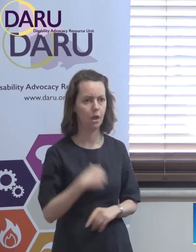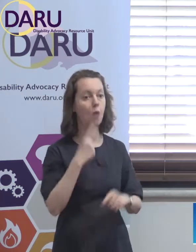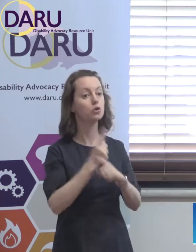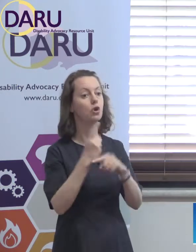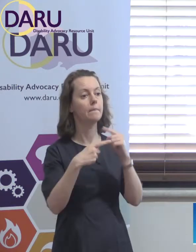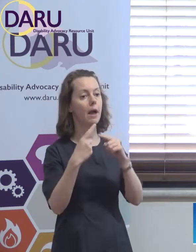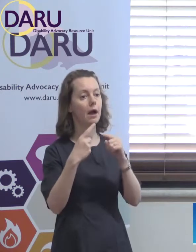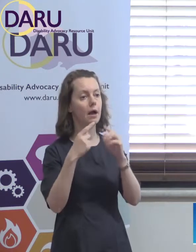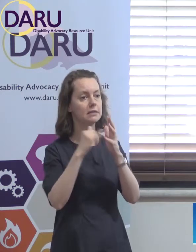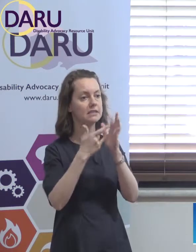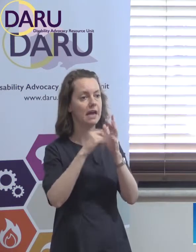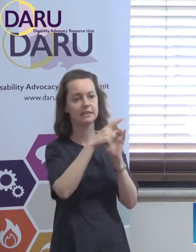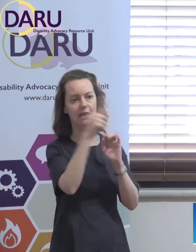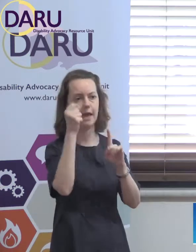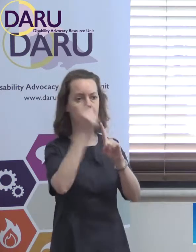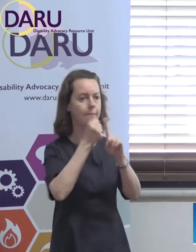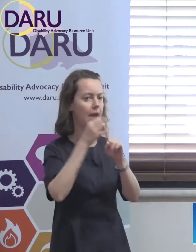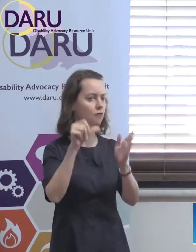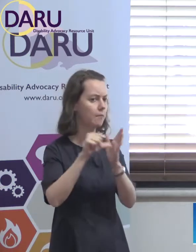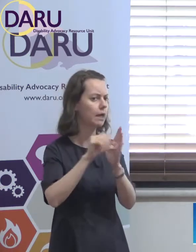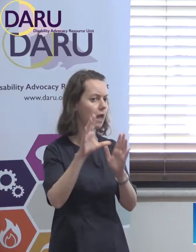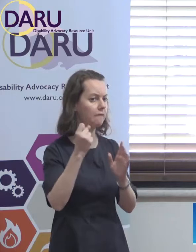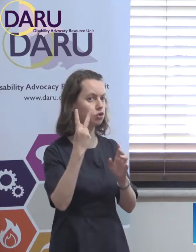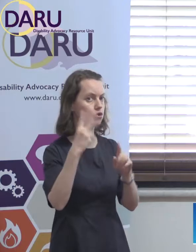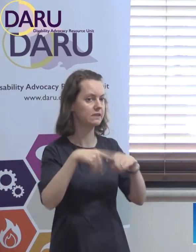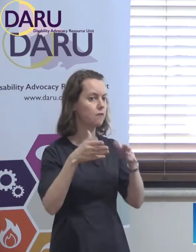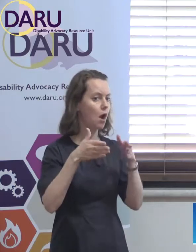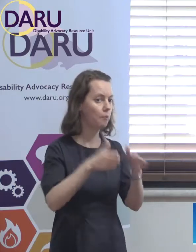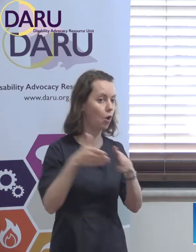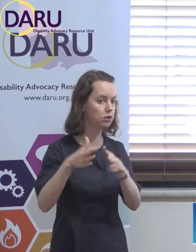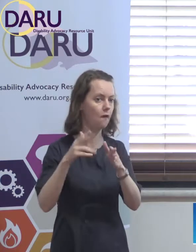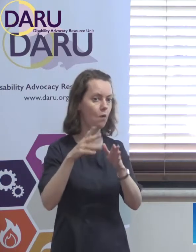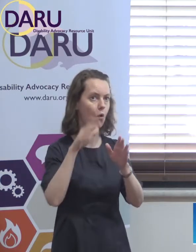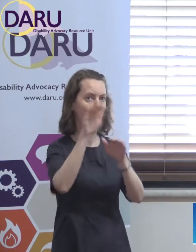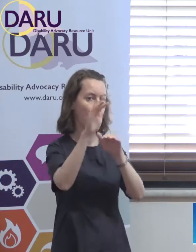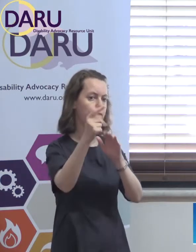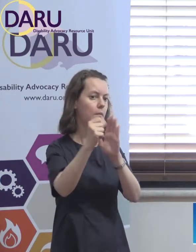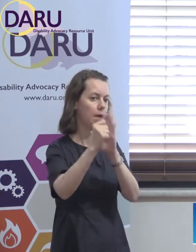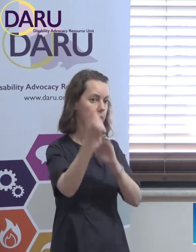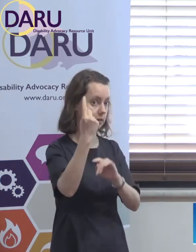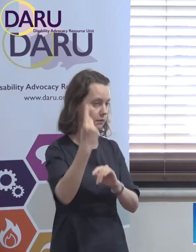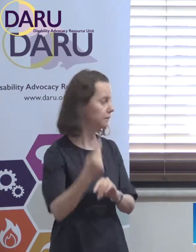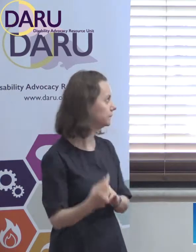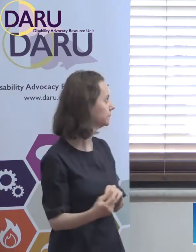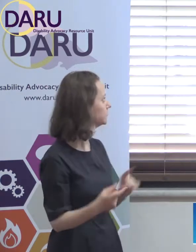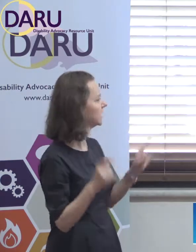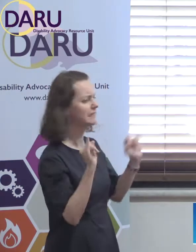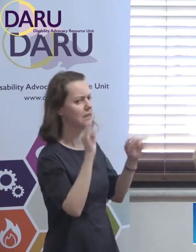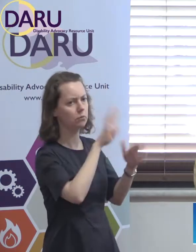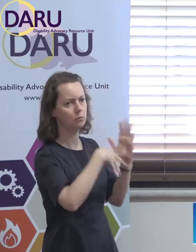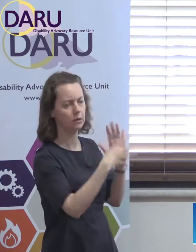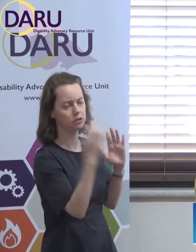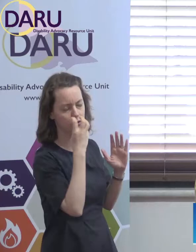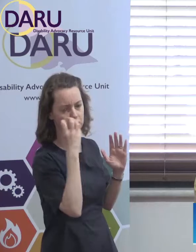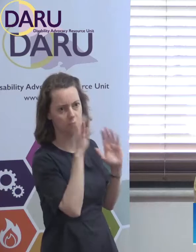because they've taken two different angles on it. I'm just going to show, this is a terrible slide,